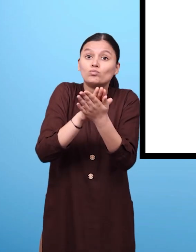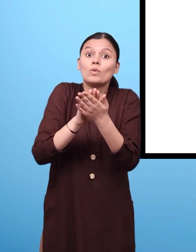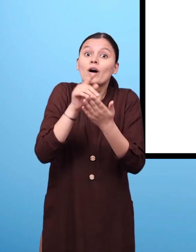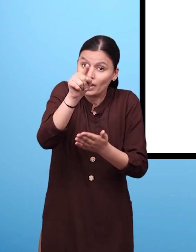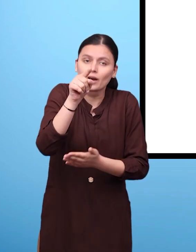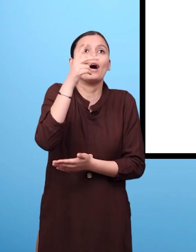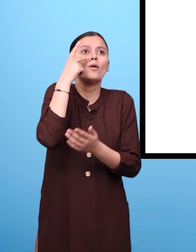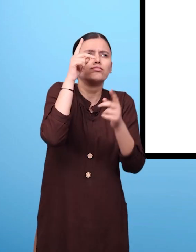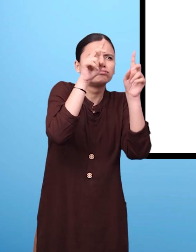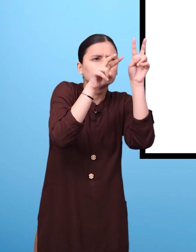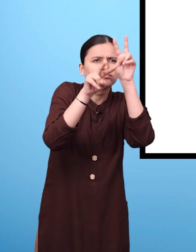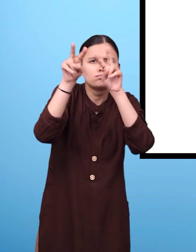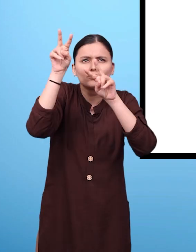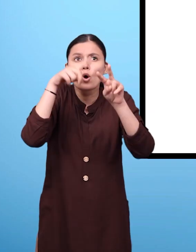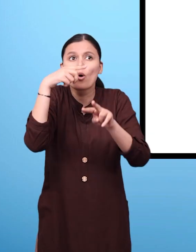b blank